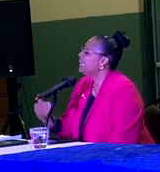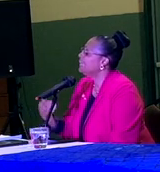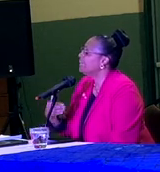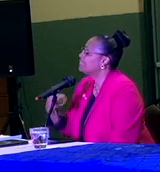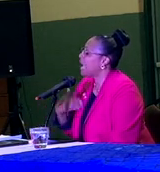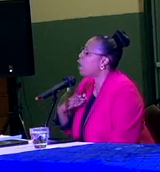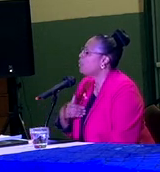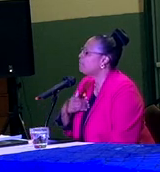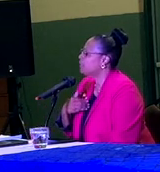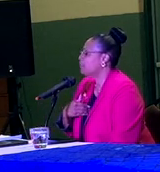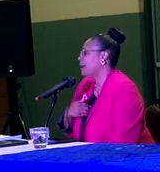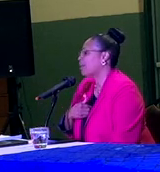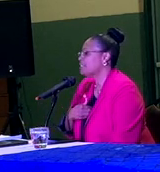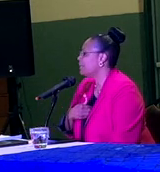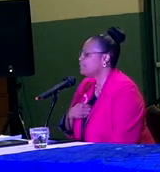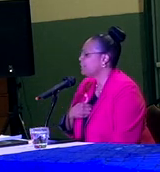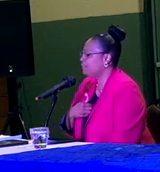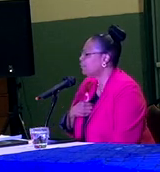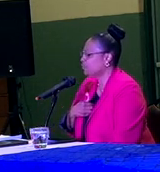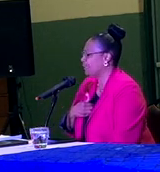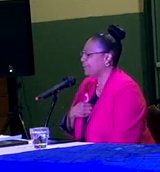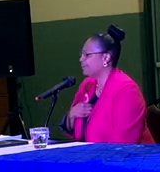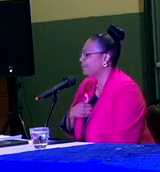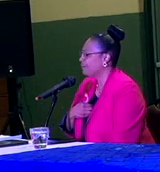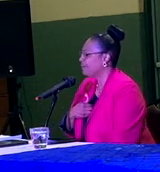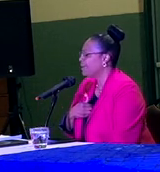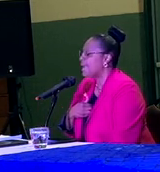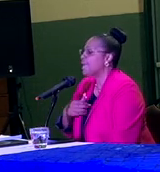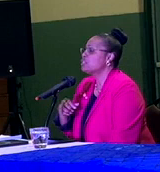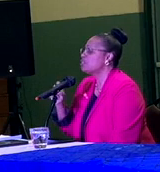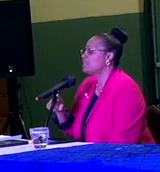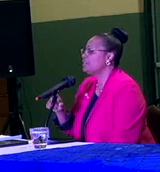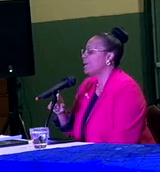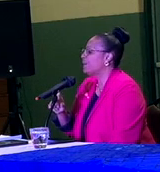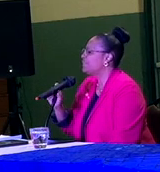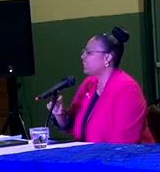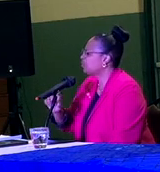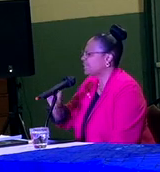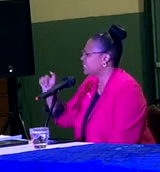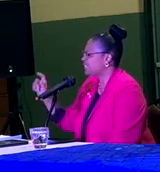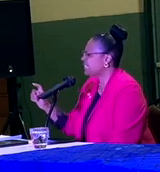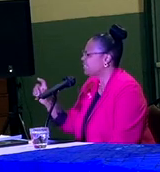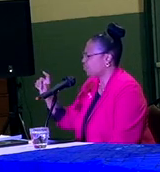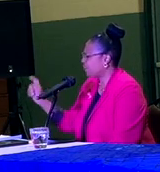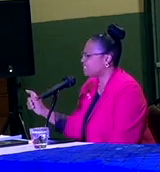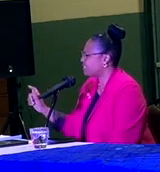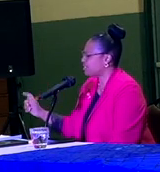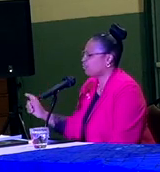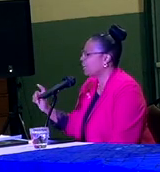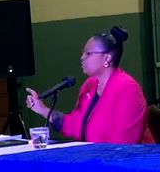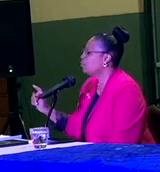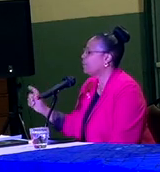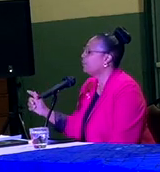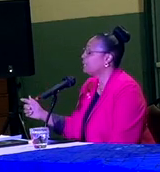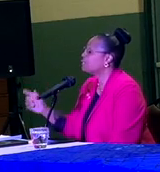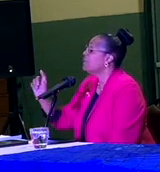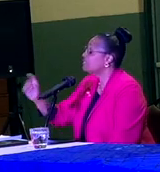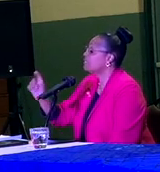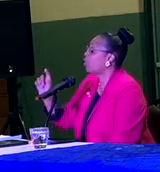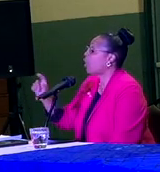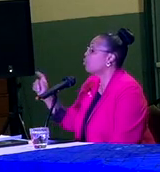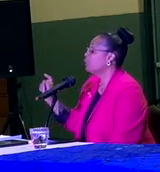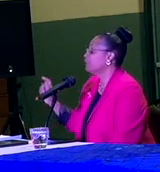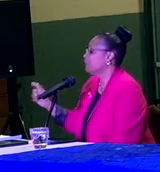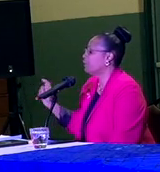It is how we feel about ourselves individually. And so sometimes that transcends racial barriers,